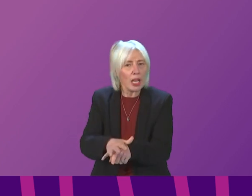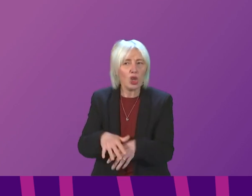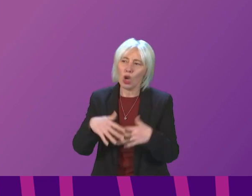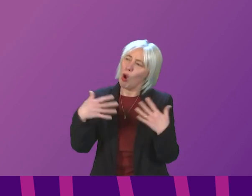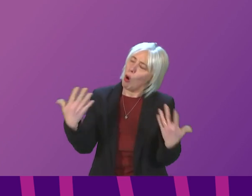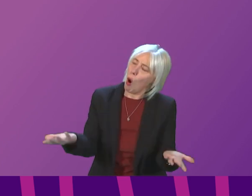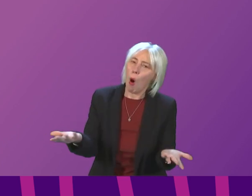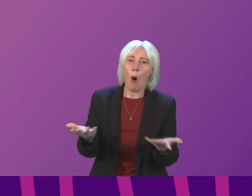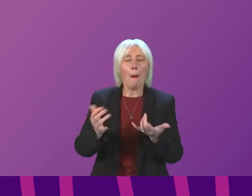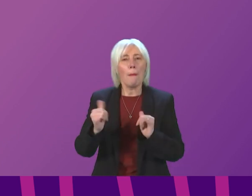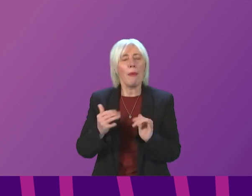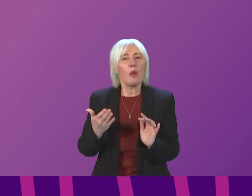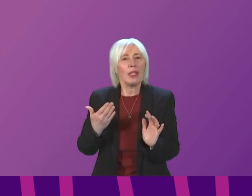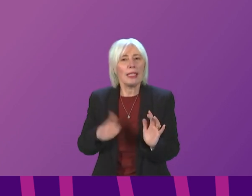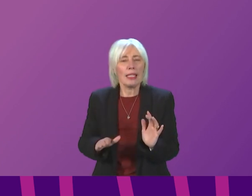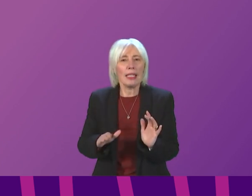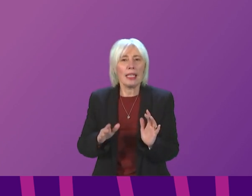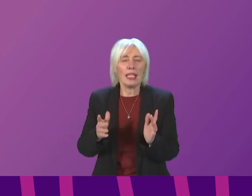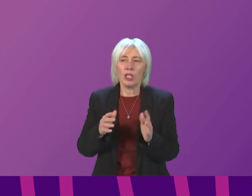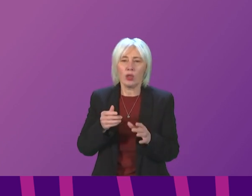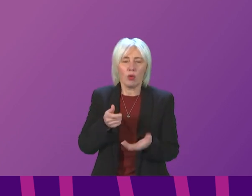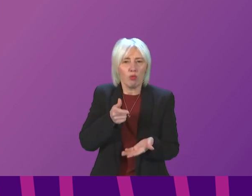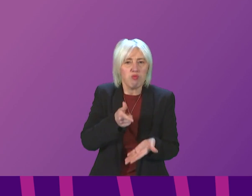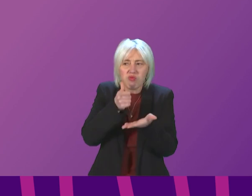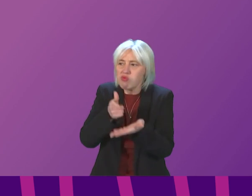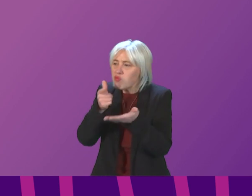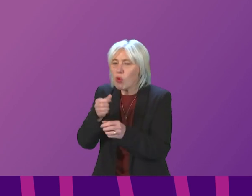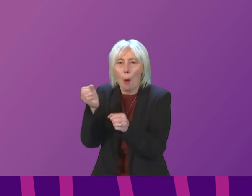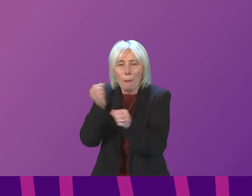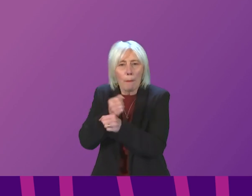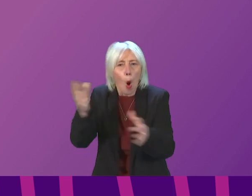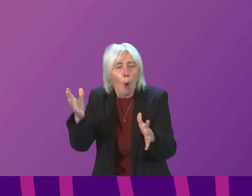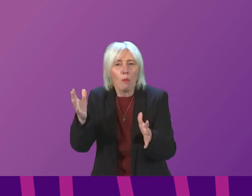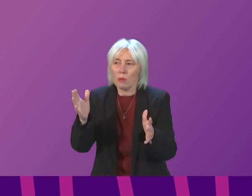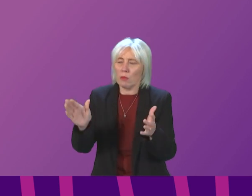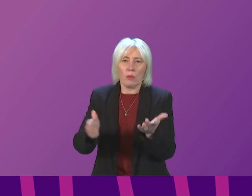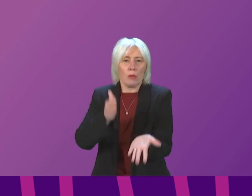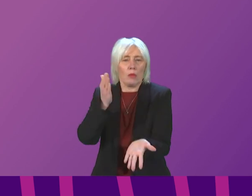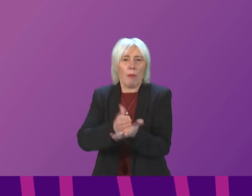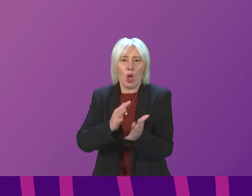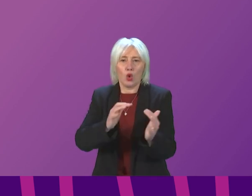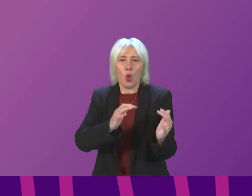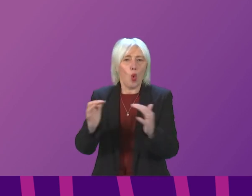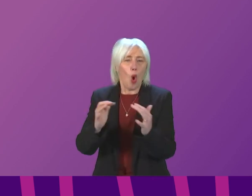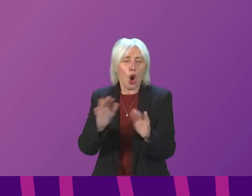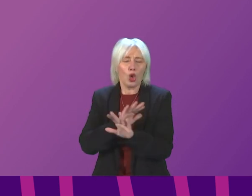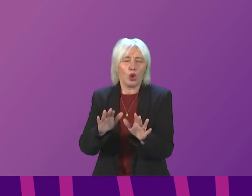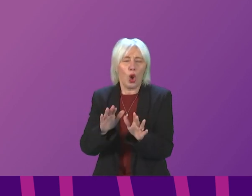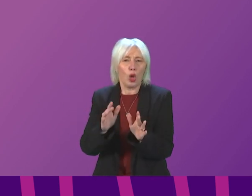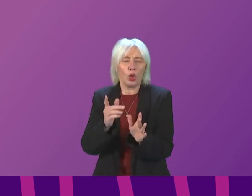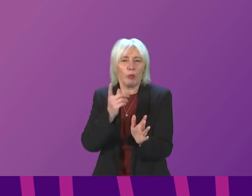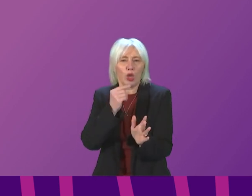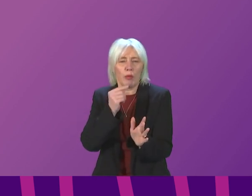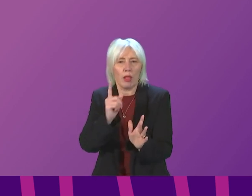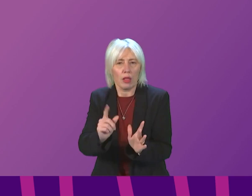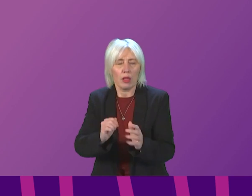perhaps we require more weapons of mass destruction to make war impossible. But